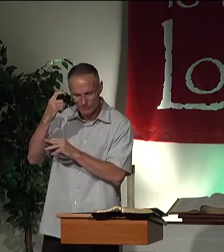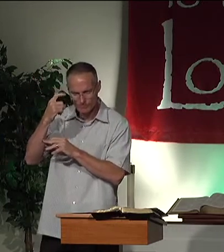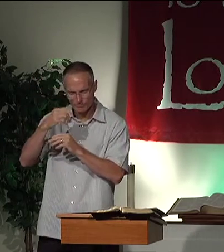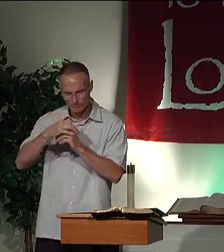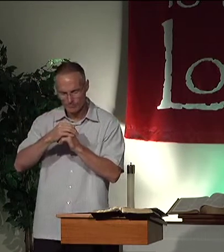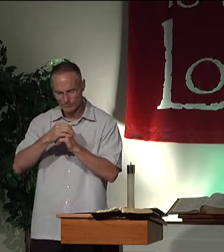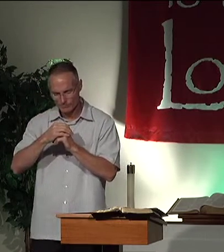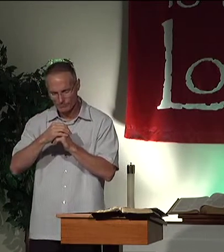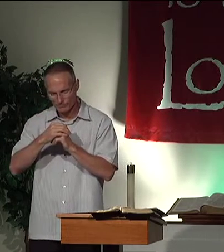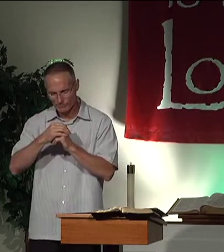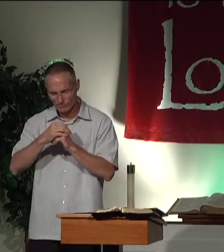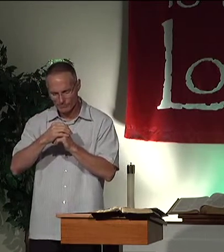wisdom.